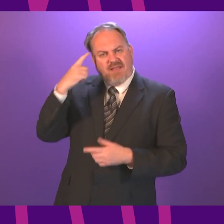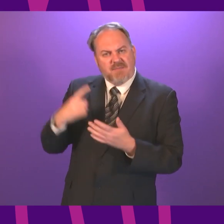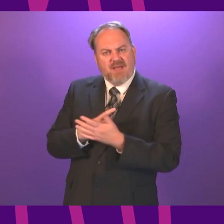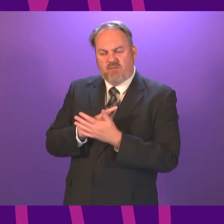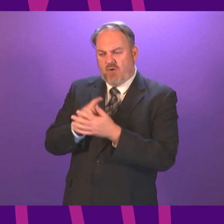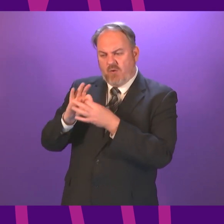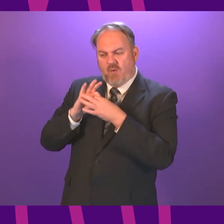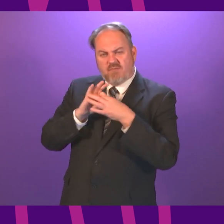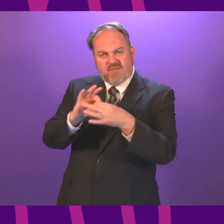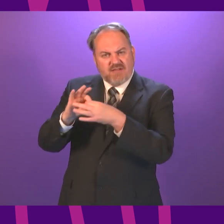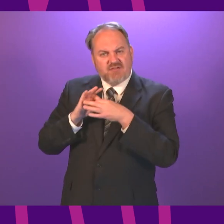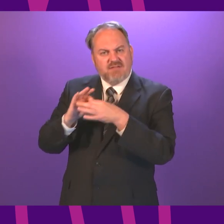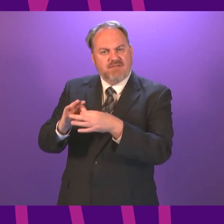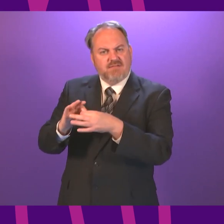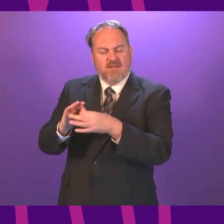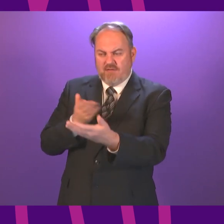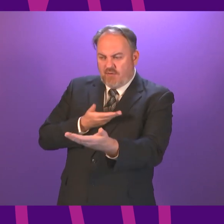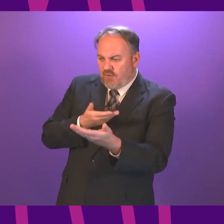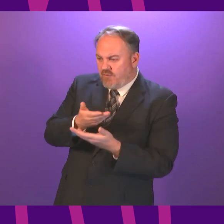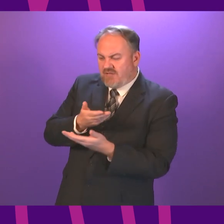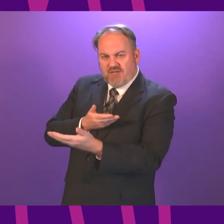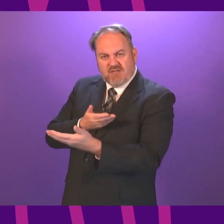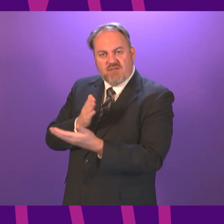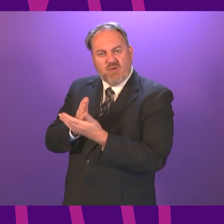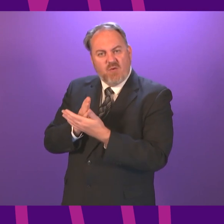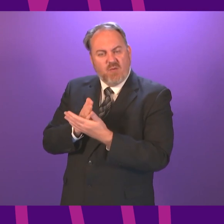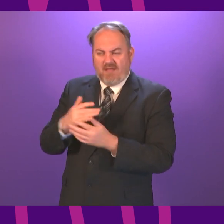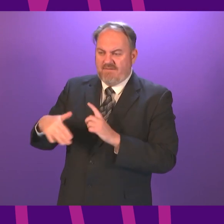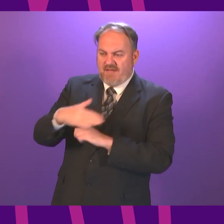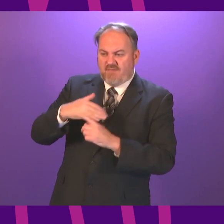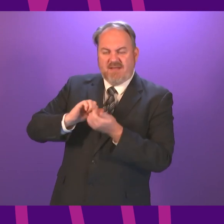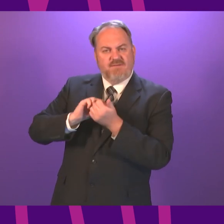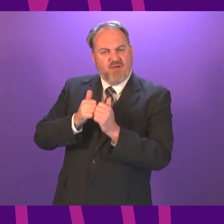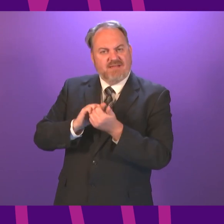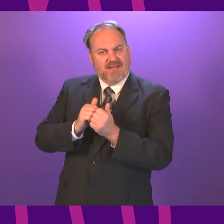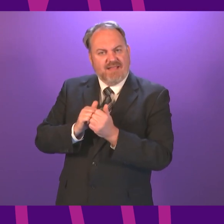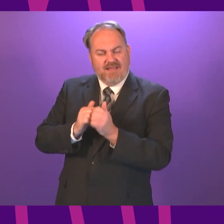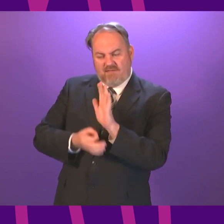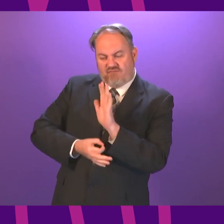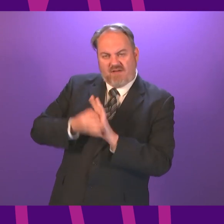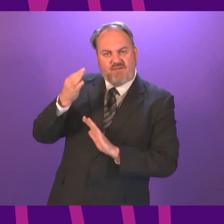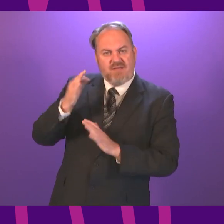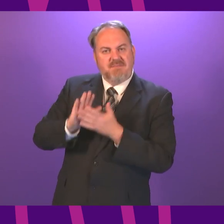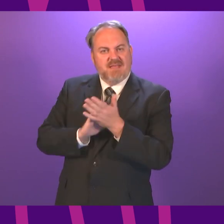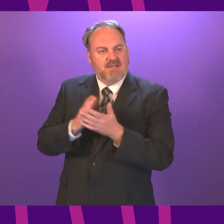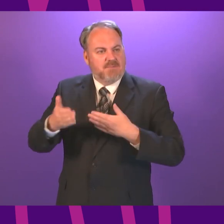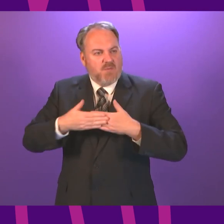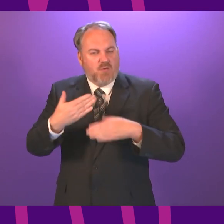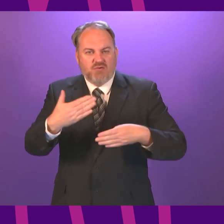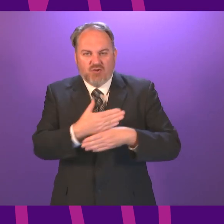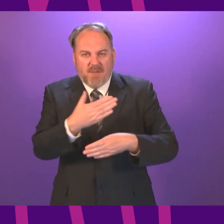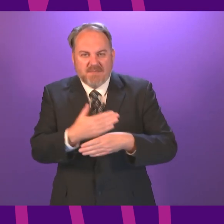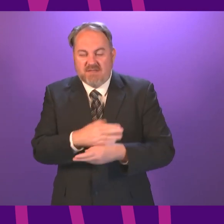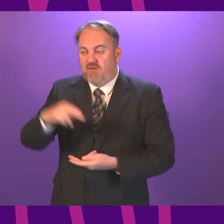cooperation and consensus building A green recovery means jobs It means leaving no one behind It means reducing